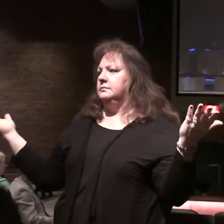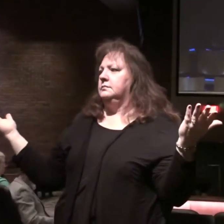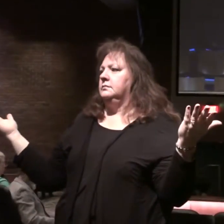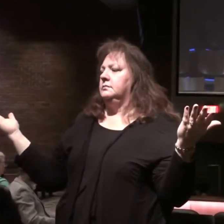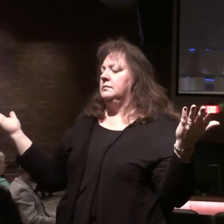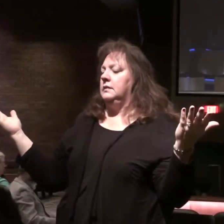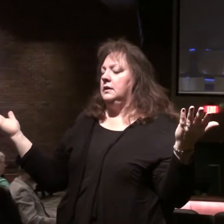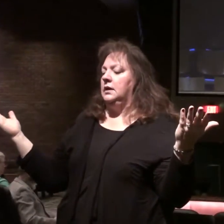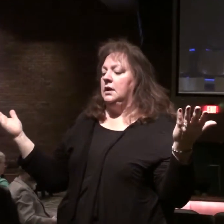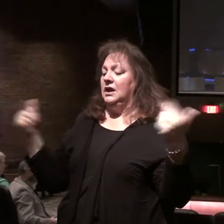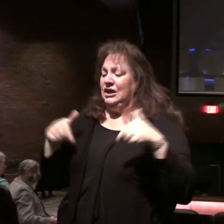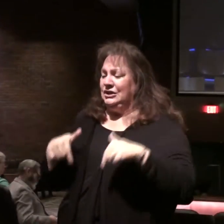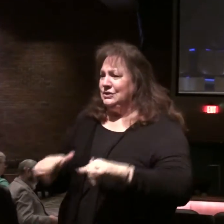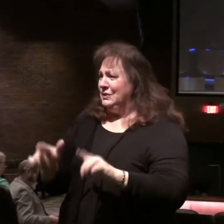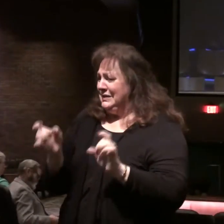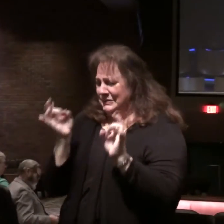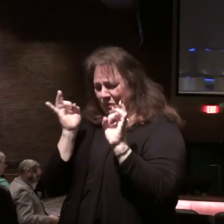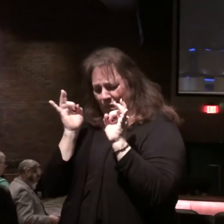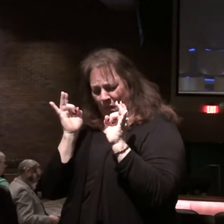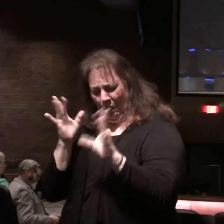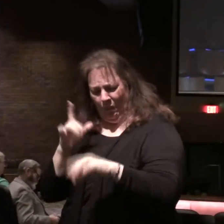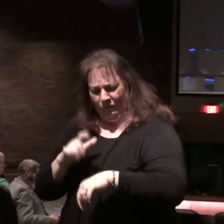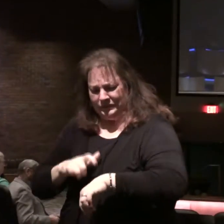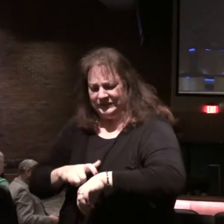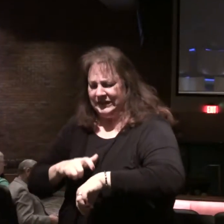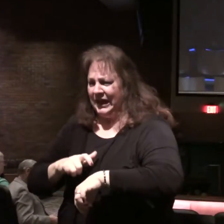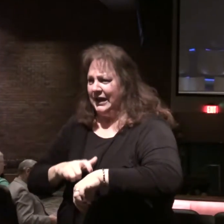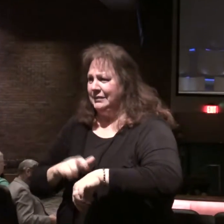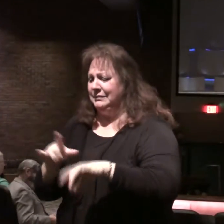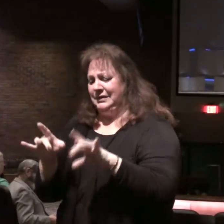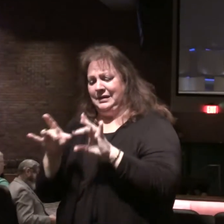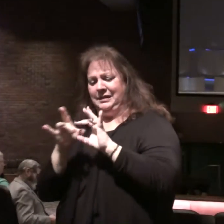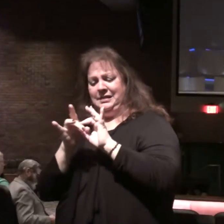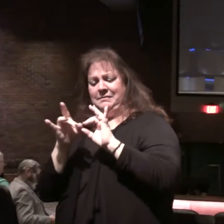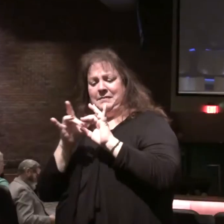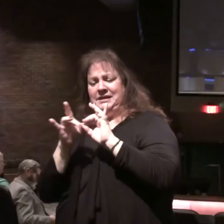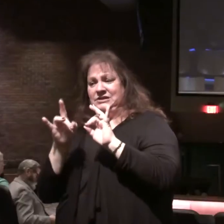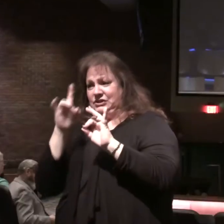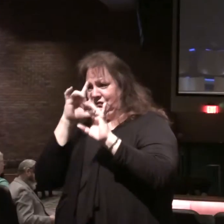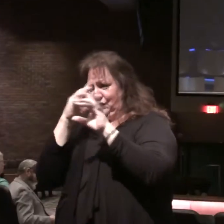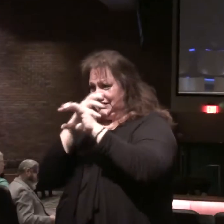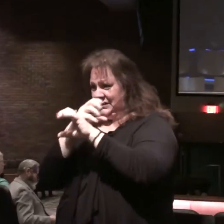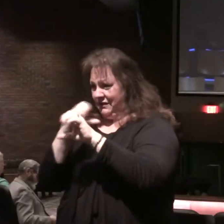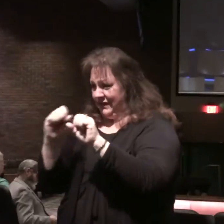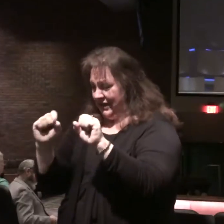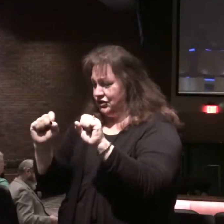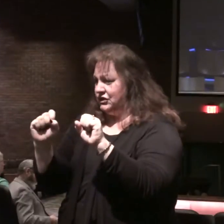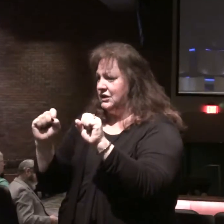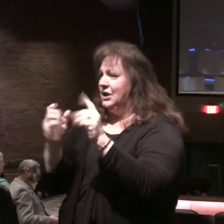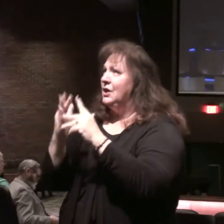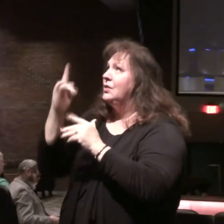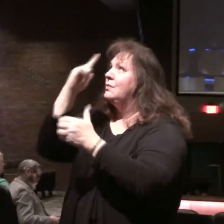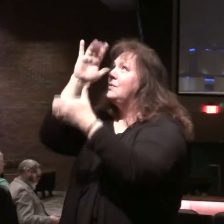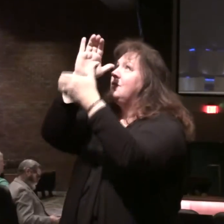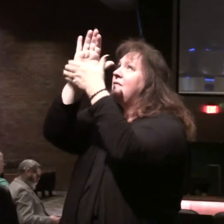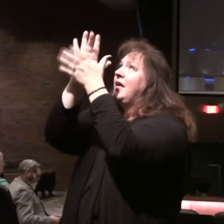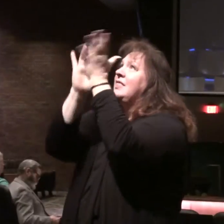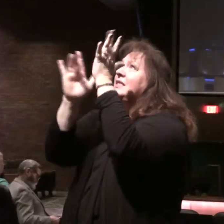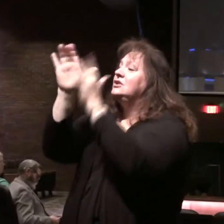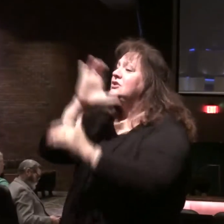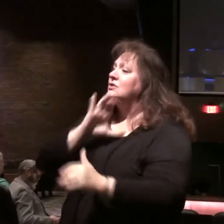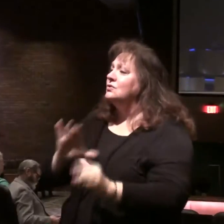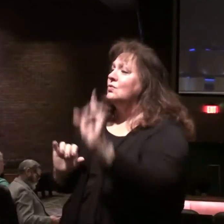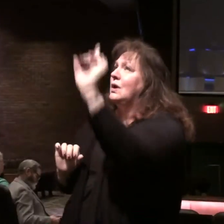That even during this terrible time, the message of redemption and salvation through faith in Christ